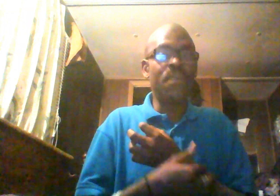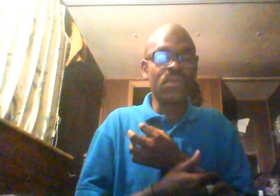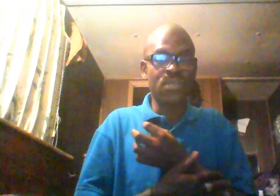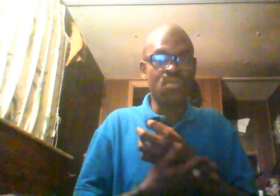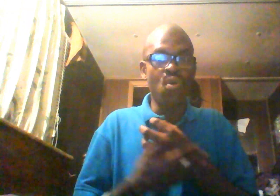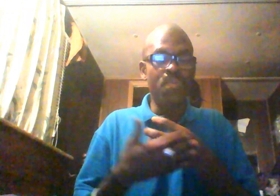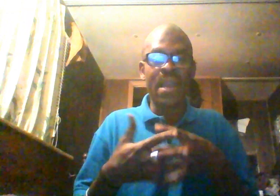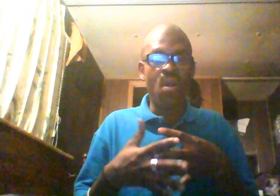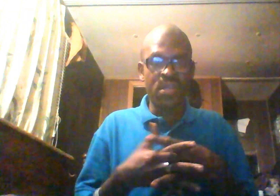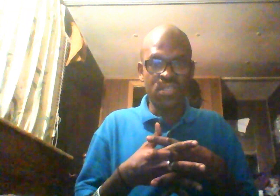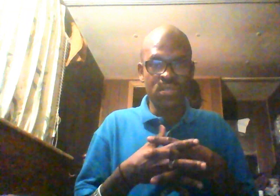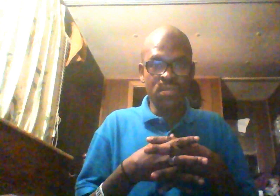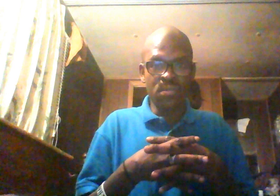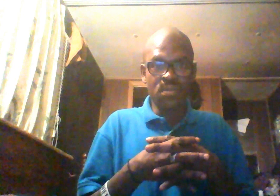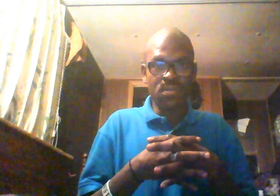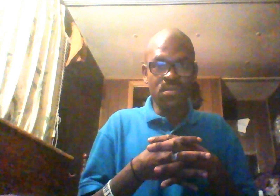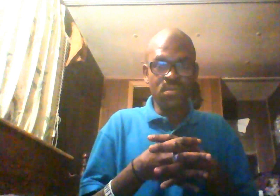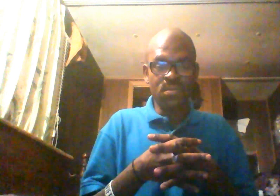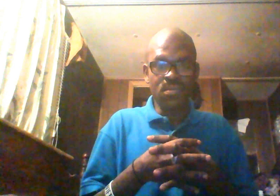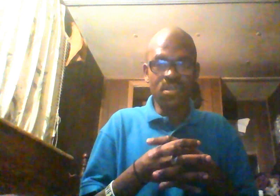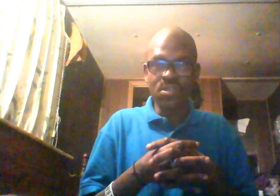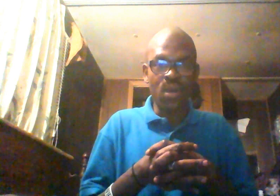person, no black artist is on.